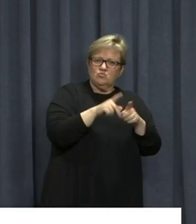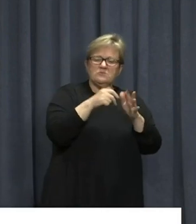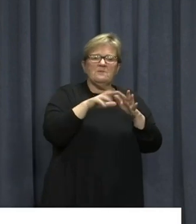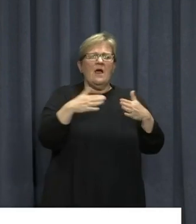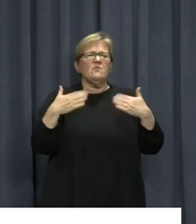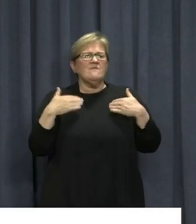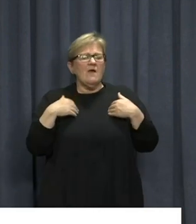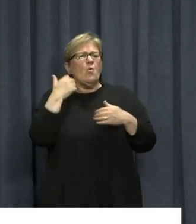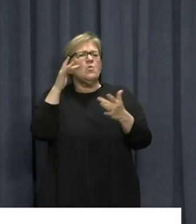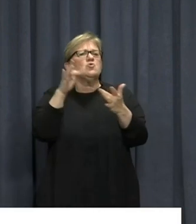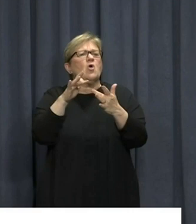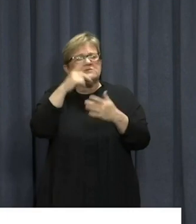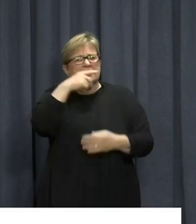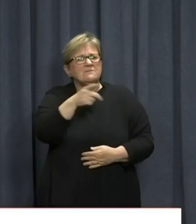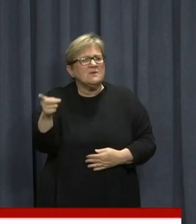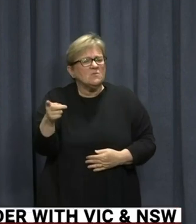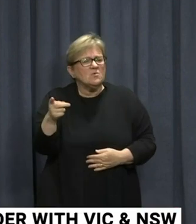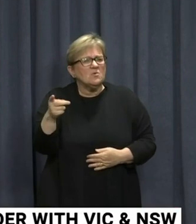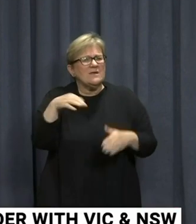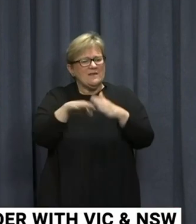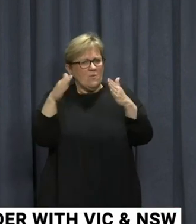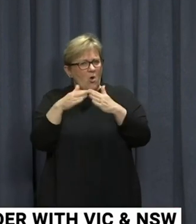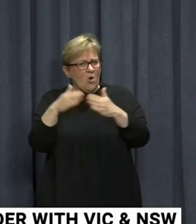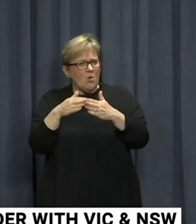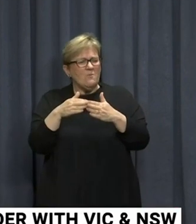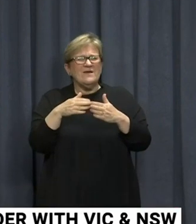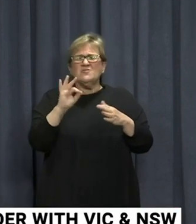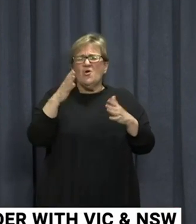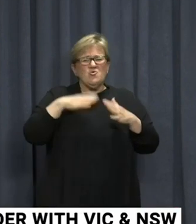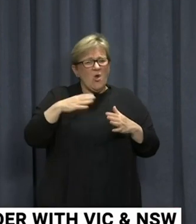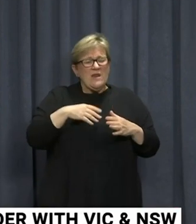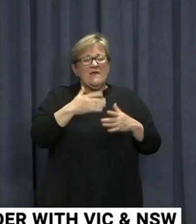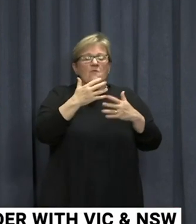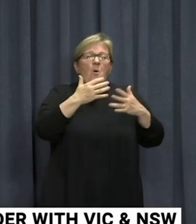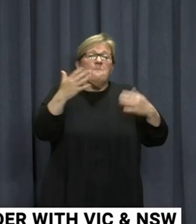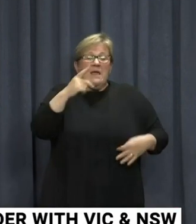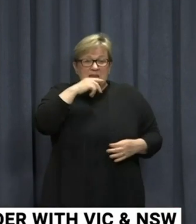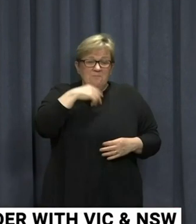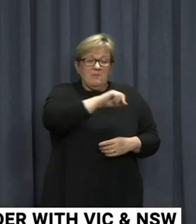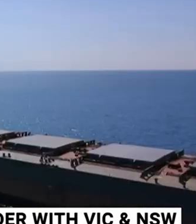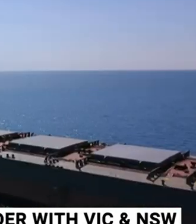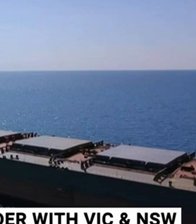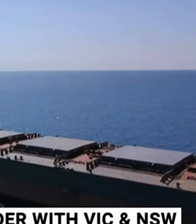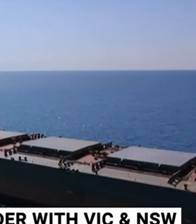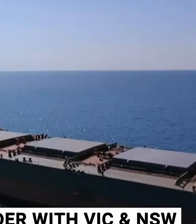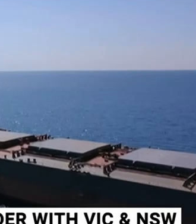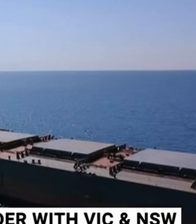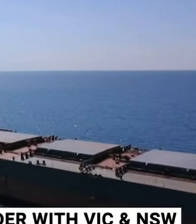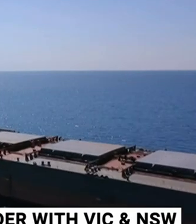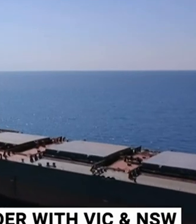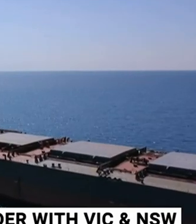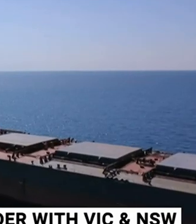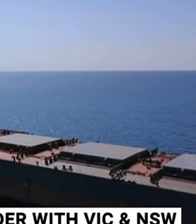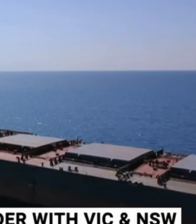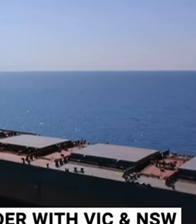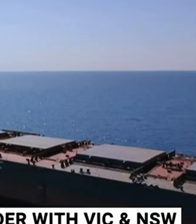make contact with people and it will obviate the need for many physical door checks. WA is currently